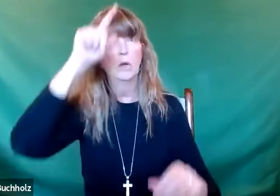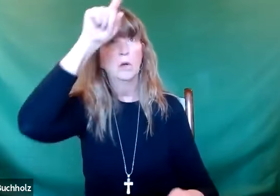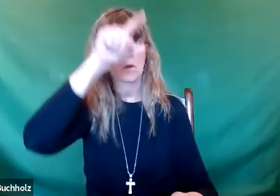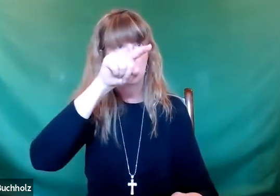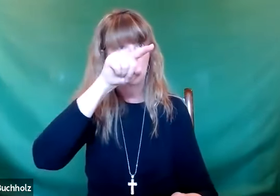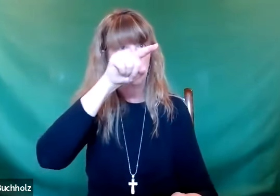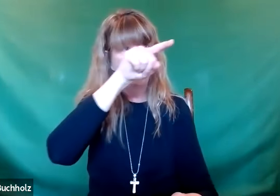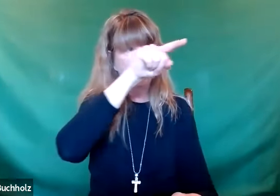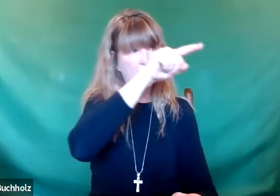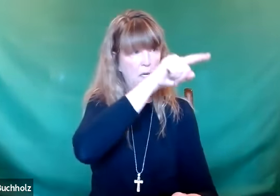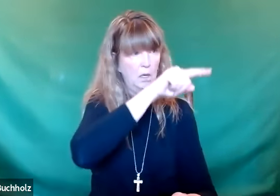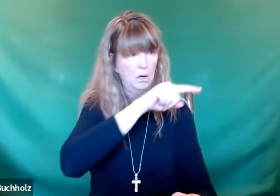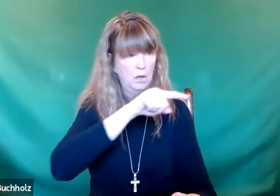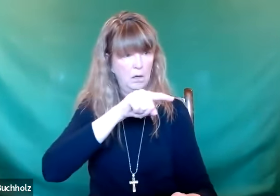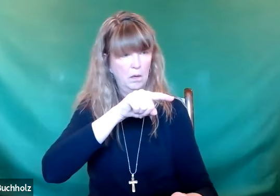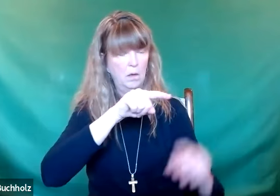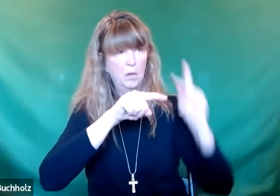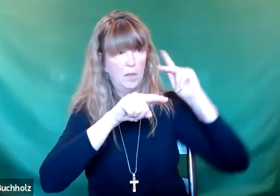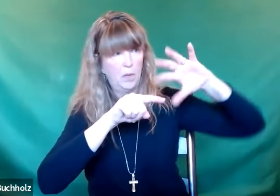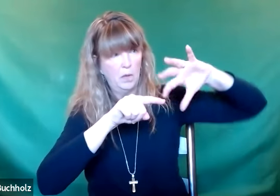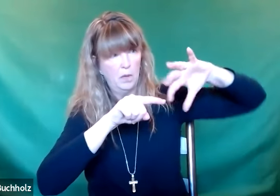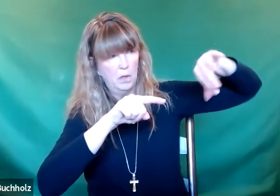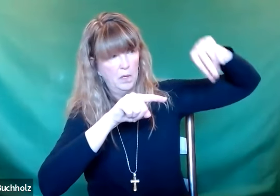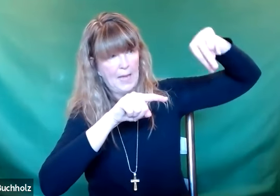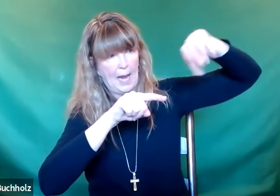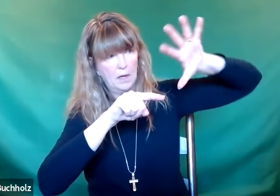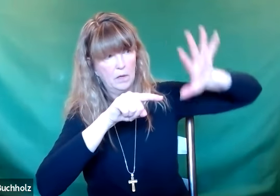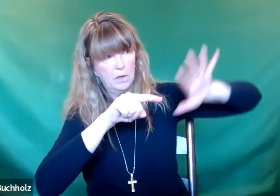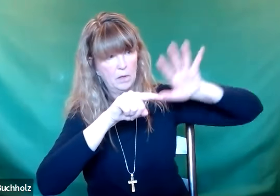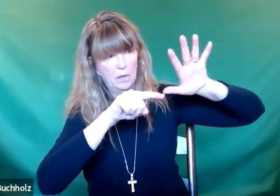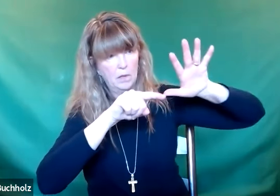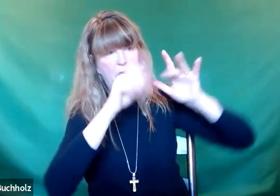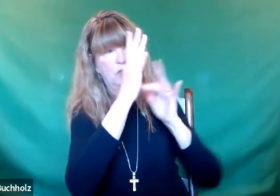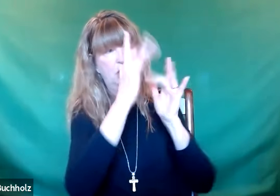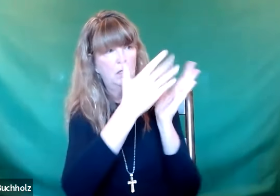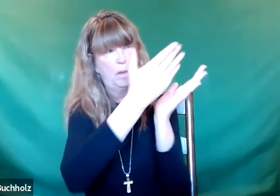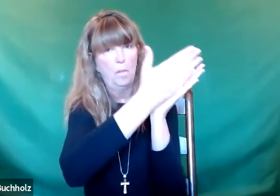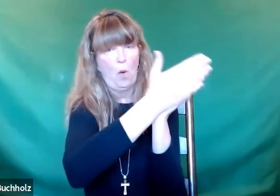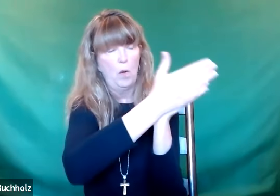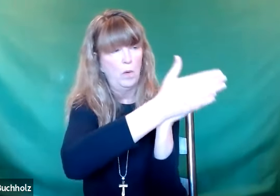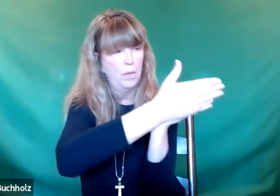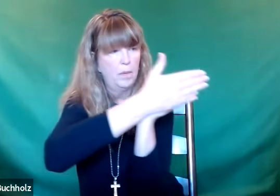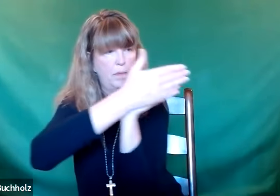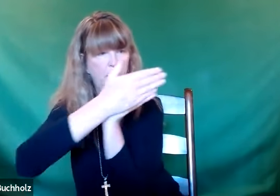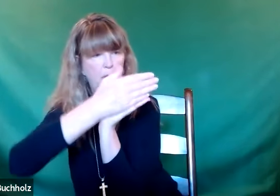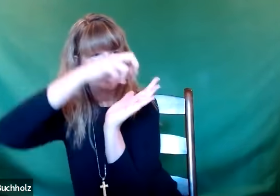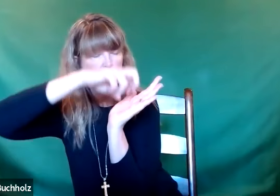person can sit there. And the people can see them. So I want you to visualize that. A little